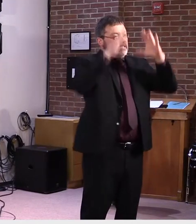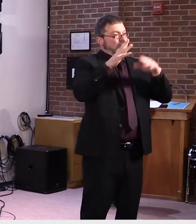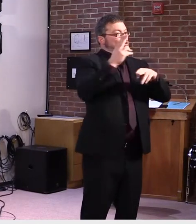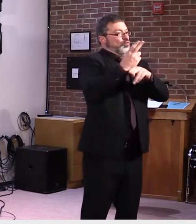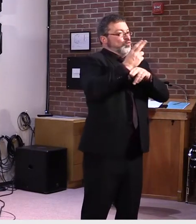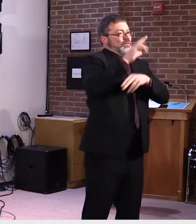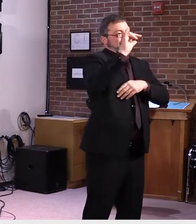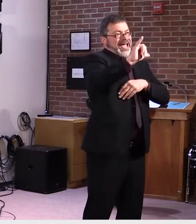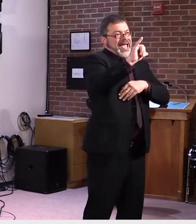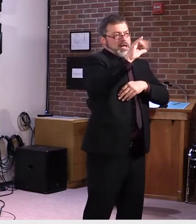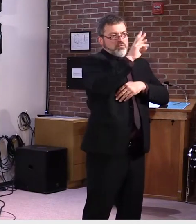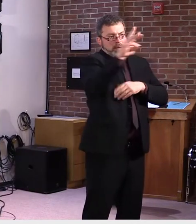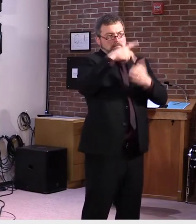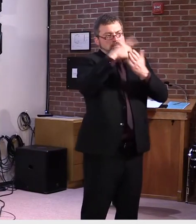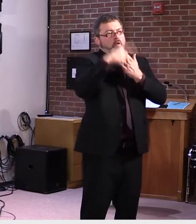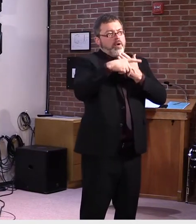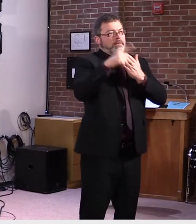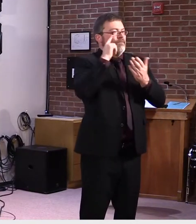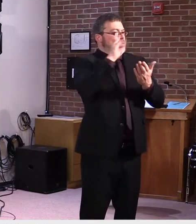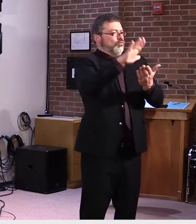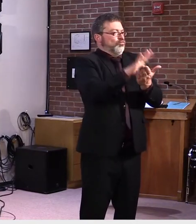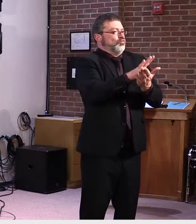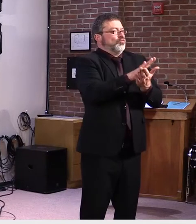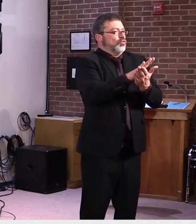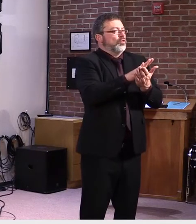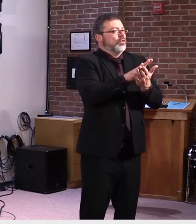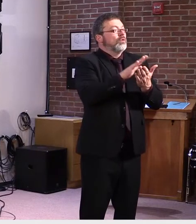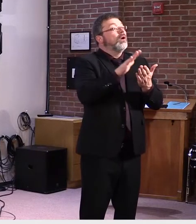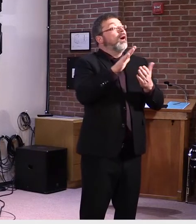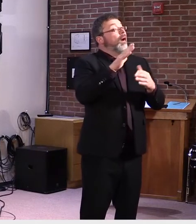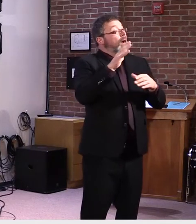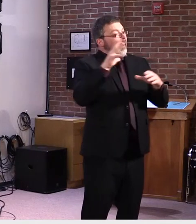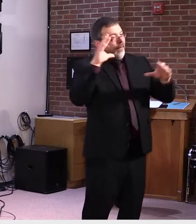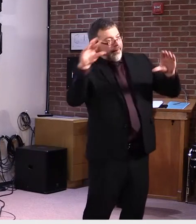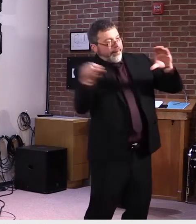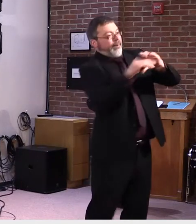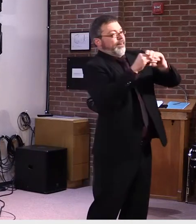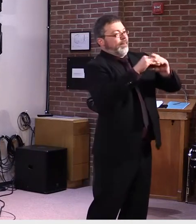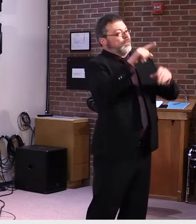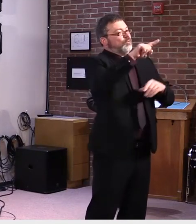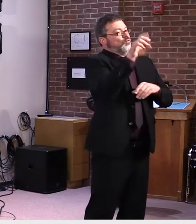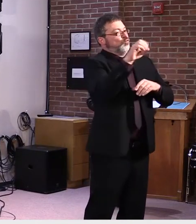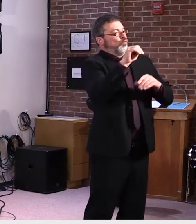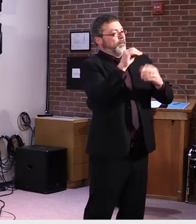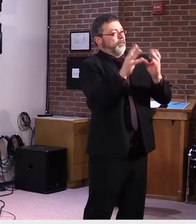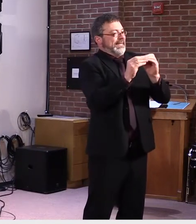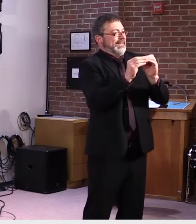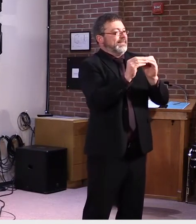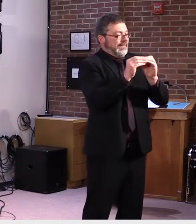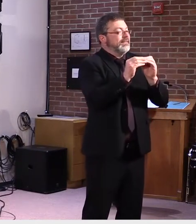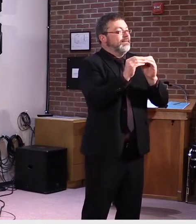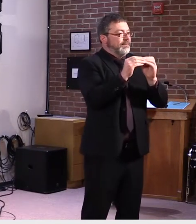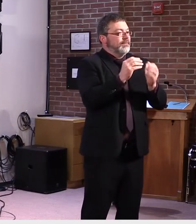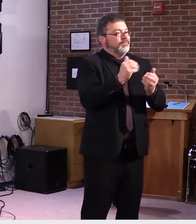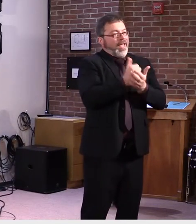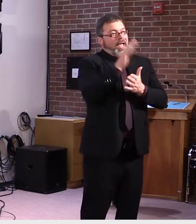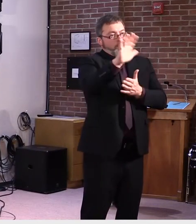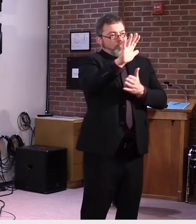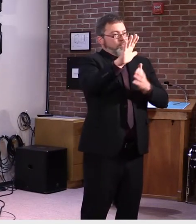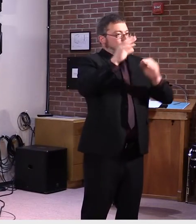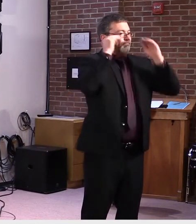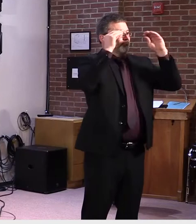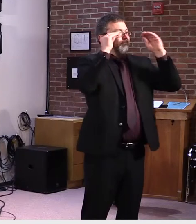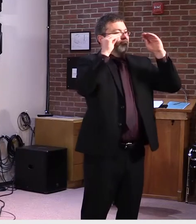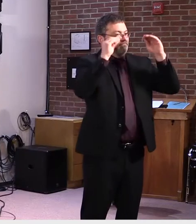agreement to embed Zoom video conferencing into their platform. We will be following up with Edmodo this week to explore bringing free